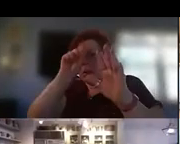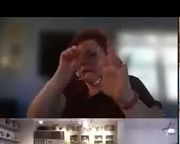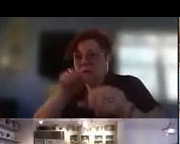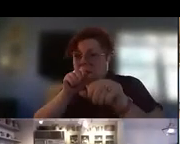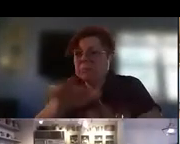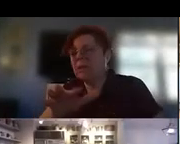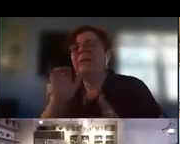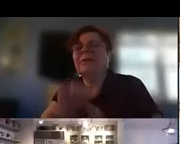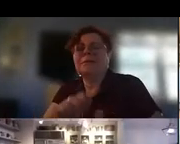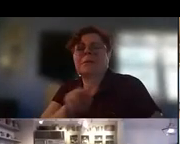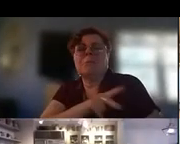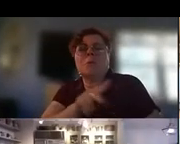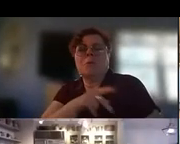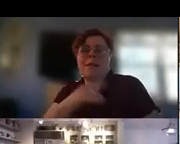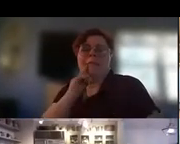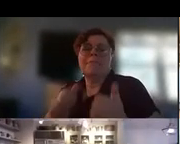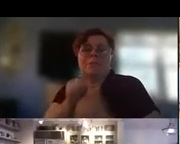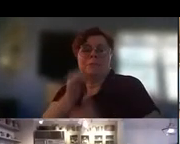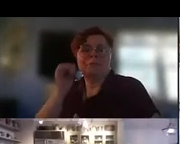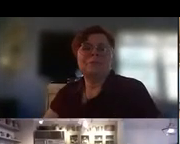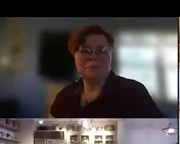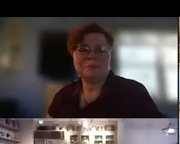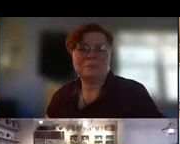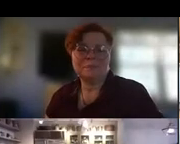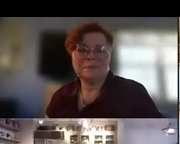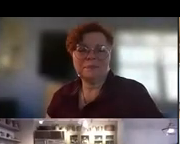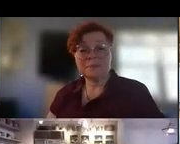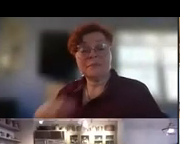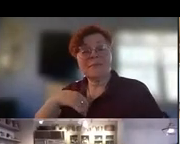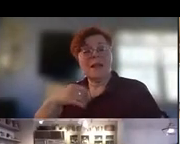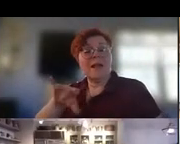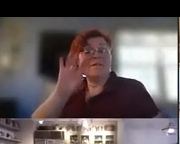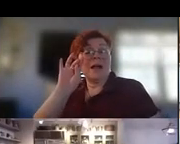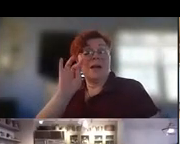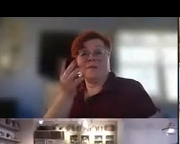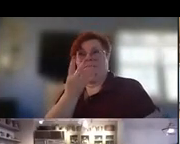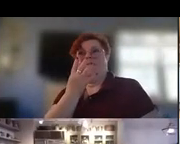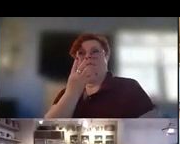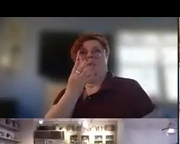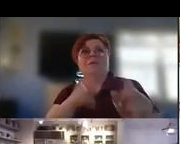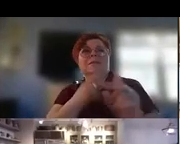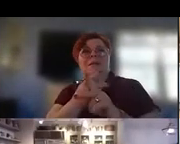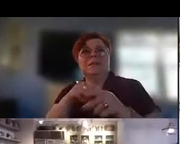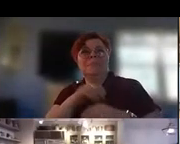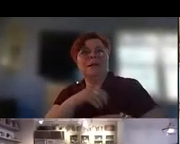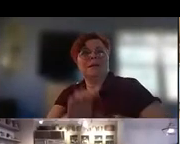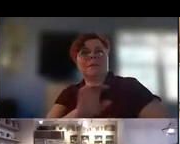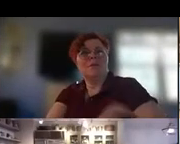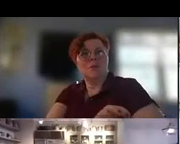i like the most and i found four versions of this one in my computer and the first one was definitely the best